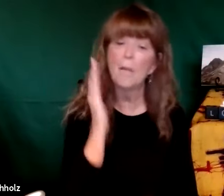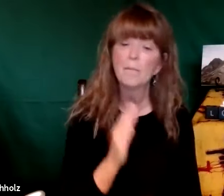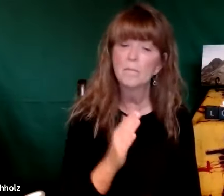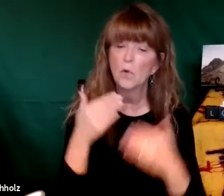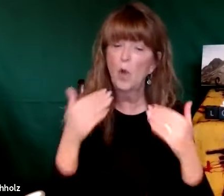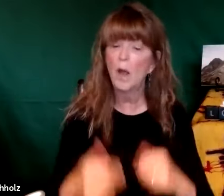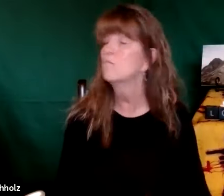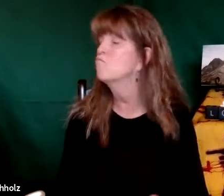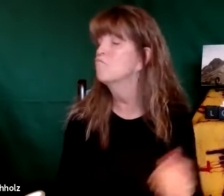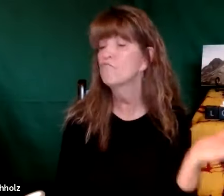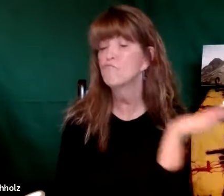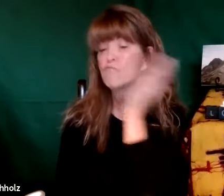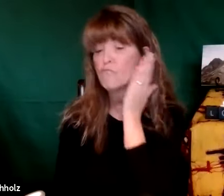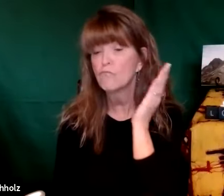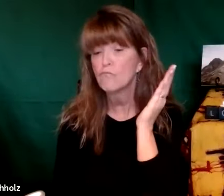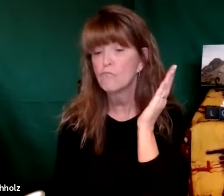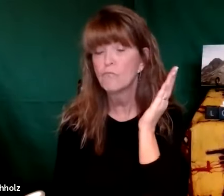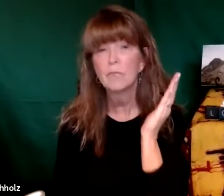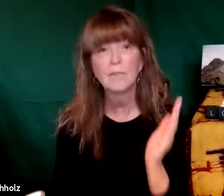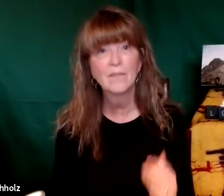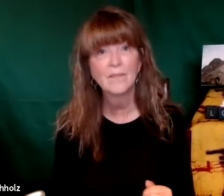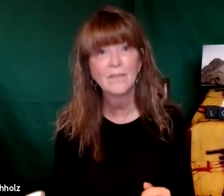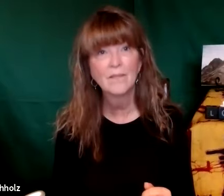if someone slaps you on one cheek turn the other